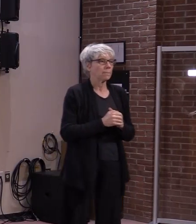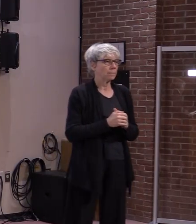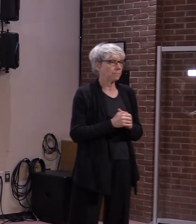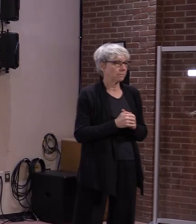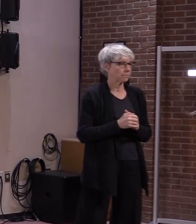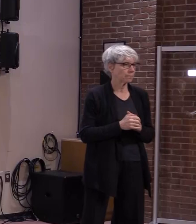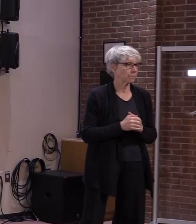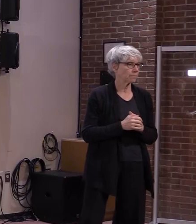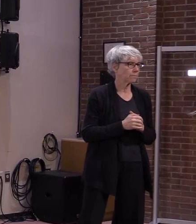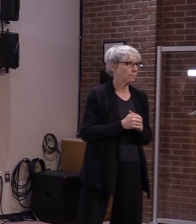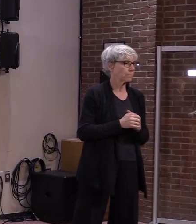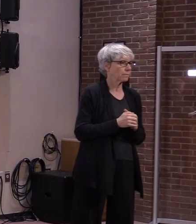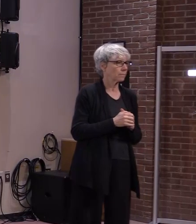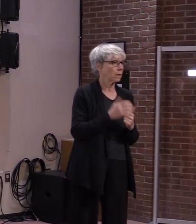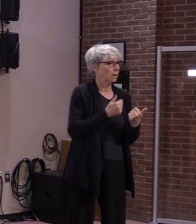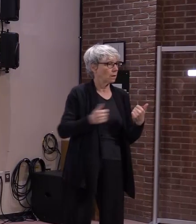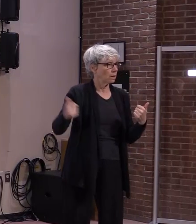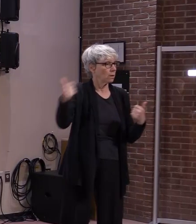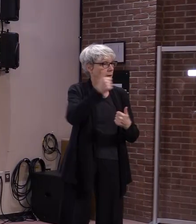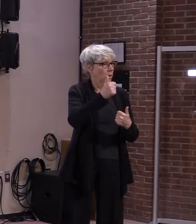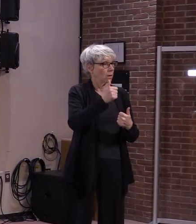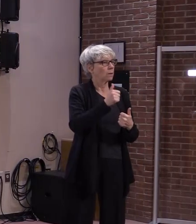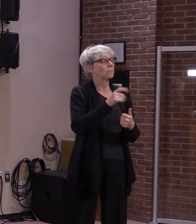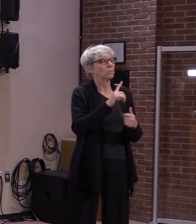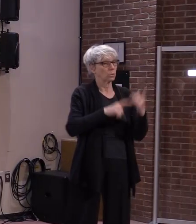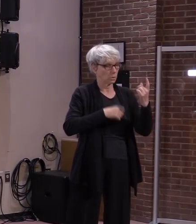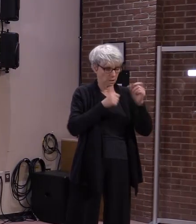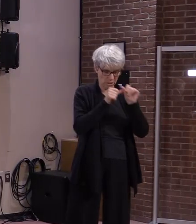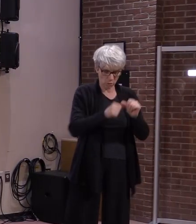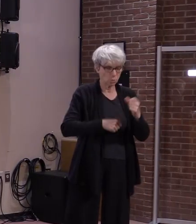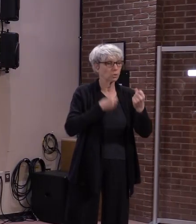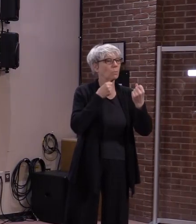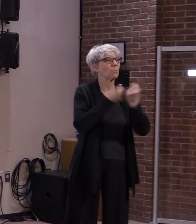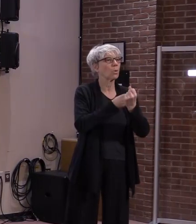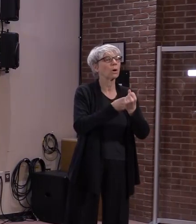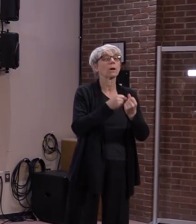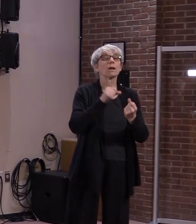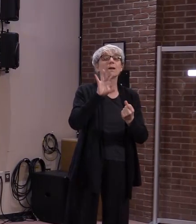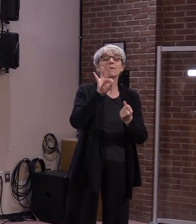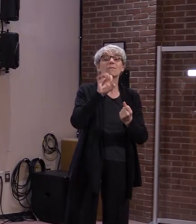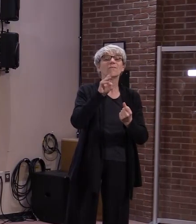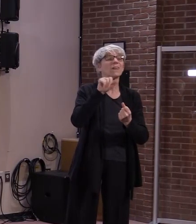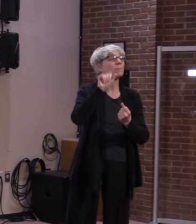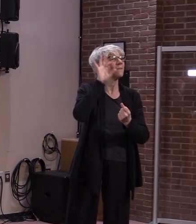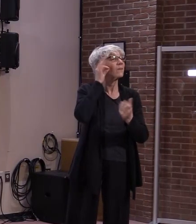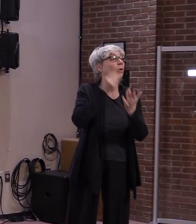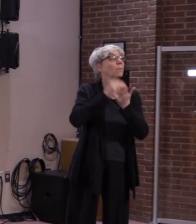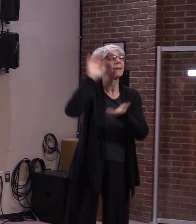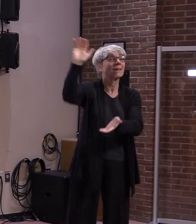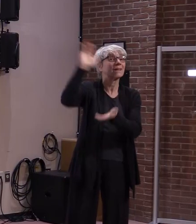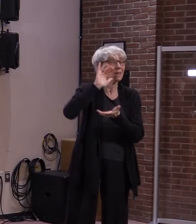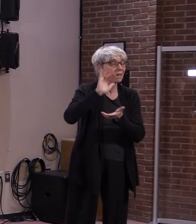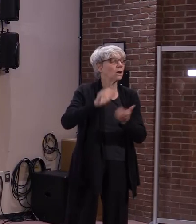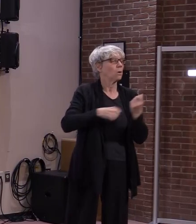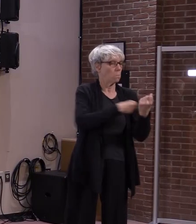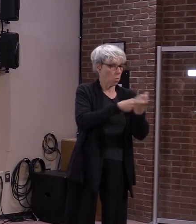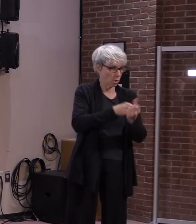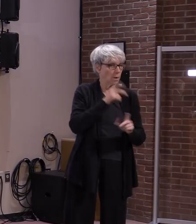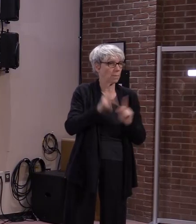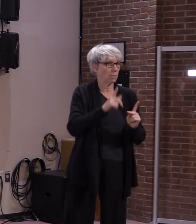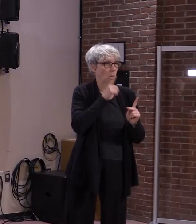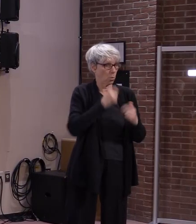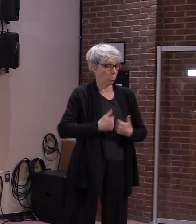as it allows for the continued drawdown of FEMA funding to support non congregate housing